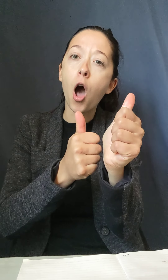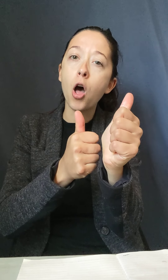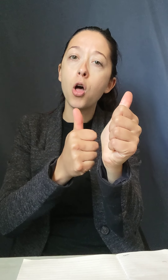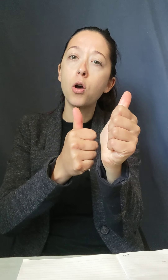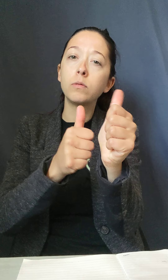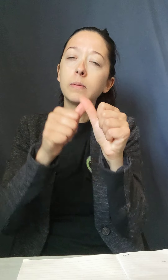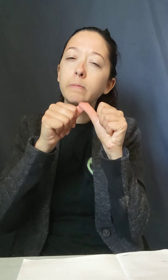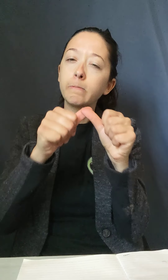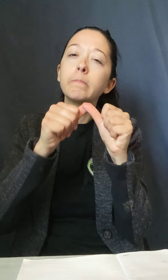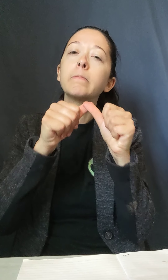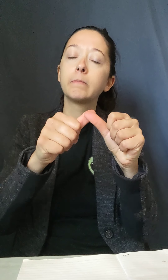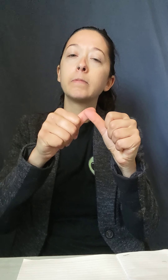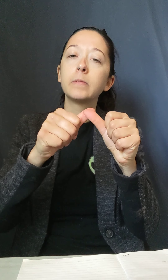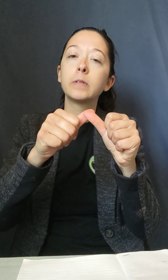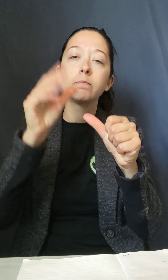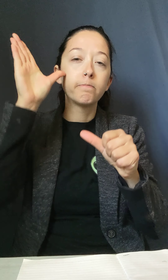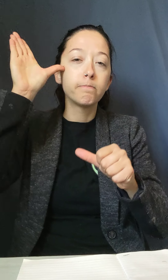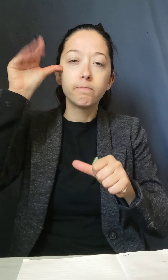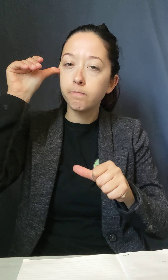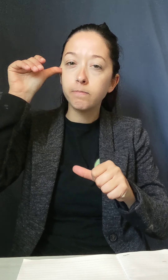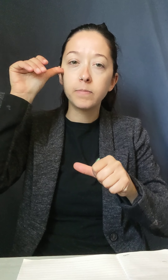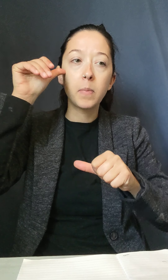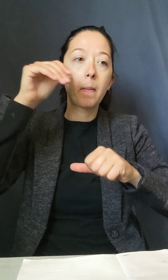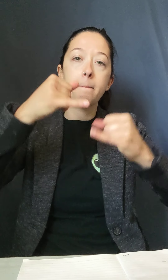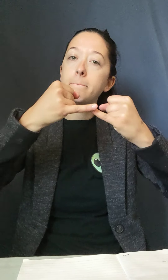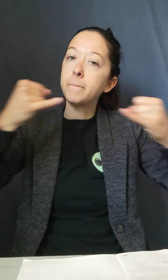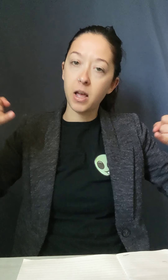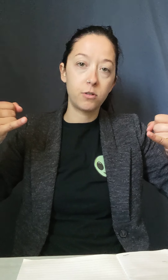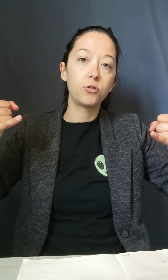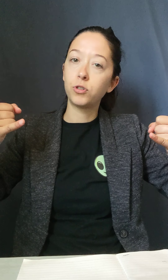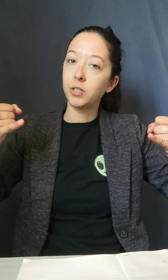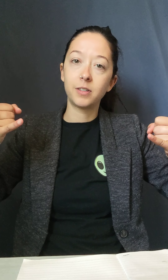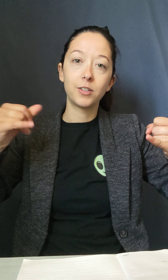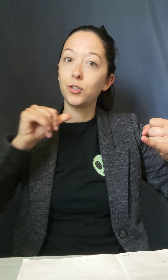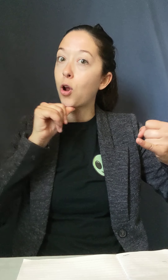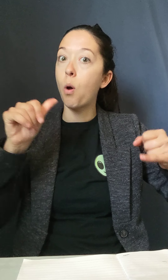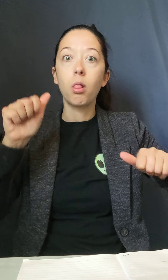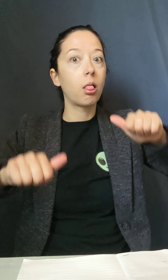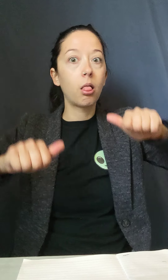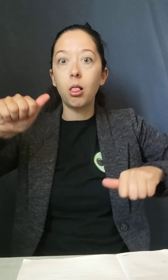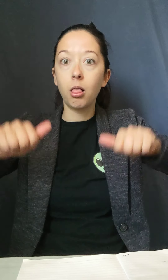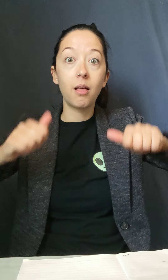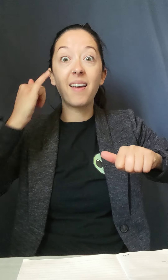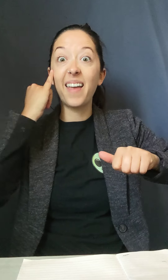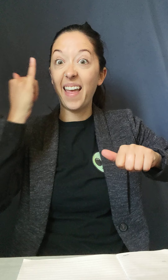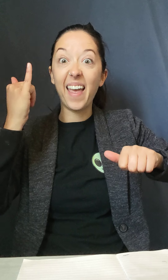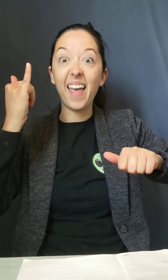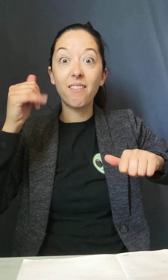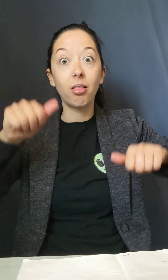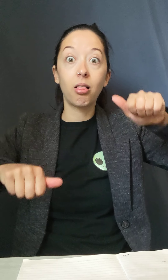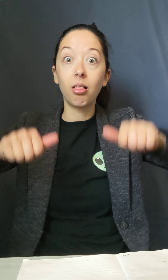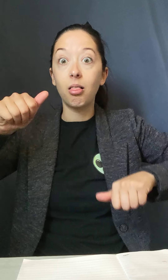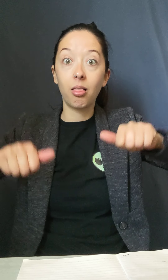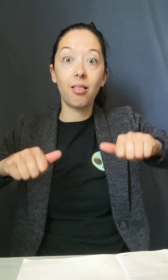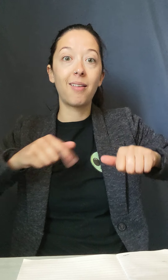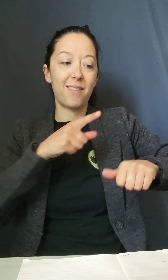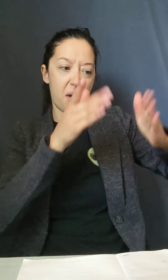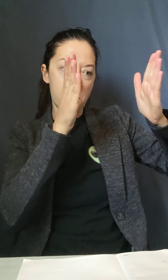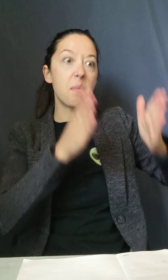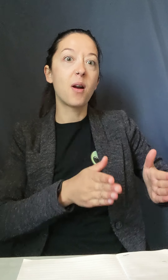to observe. That means watch it like you're watching a movie. Like, you're not you, and you're not the other person.